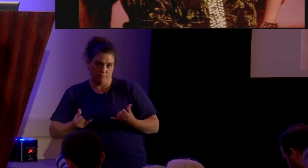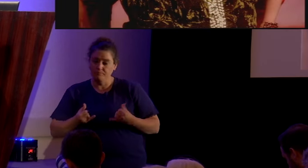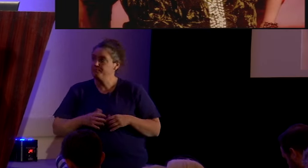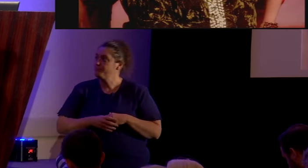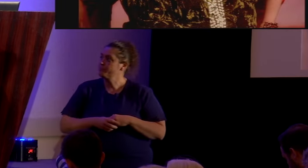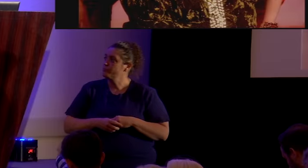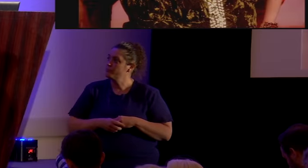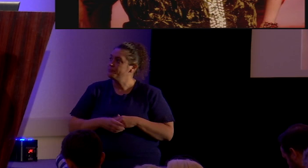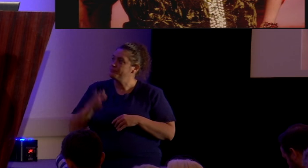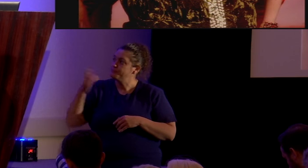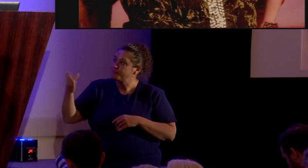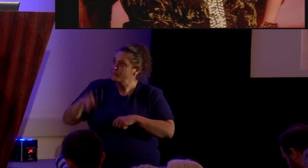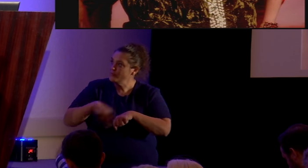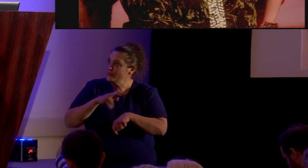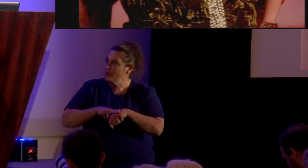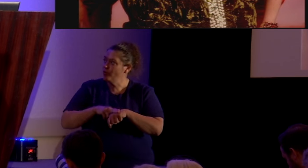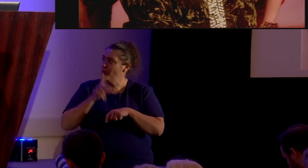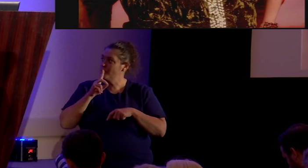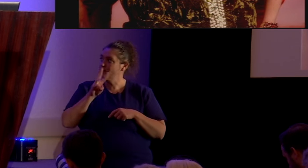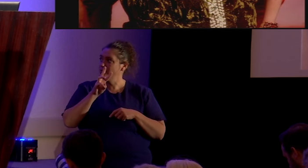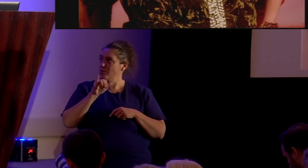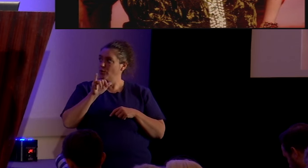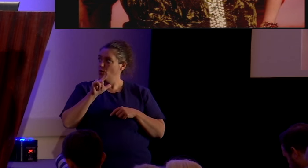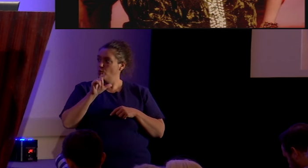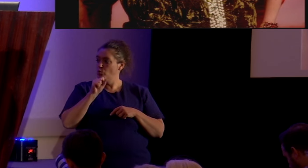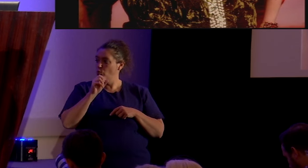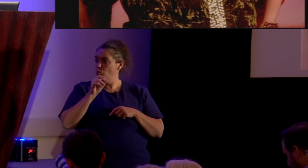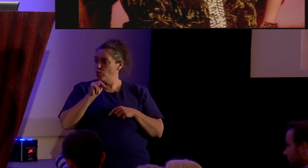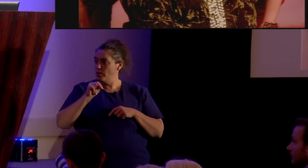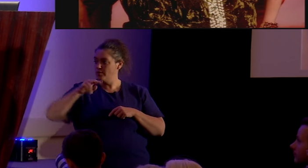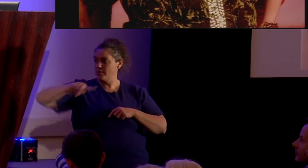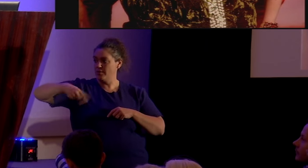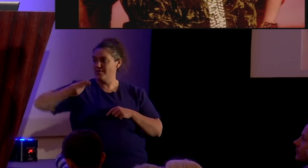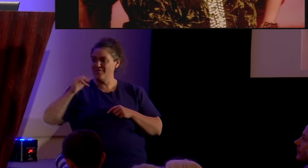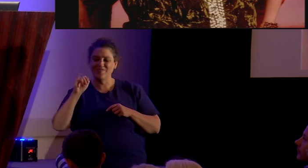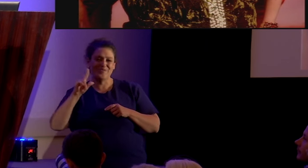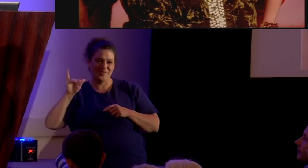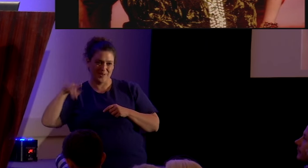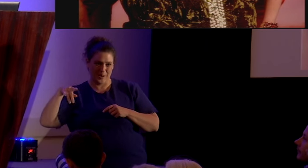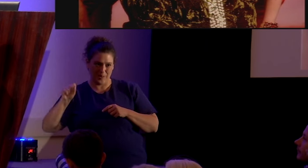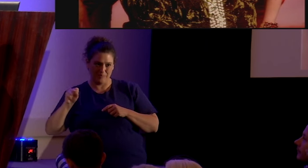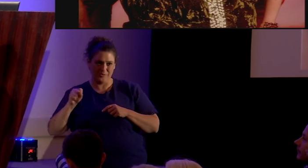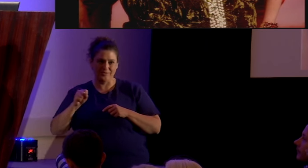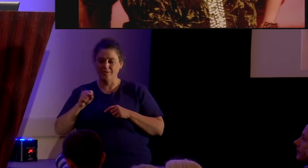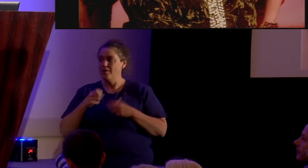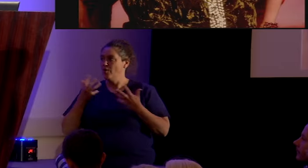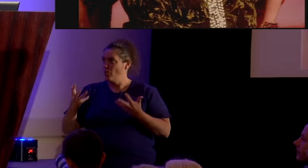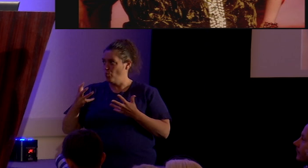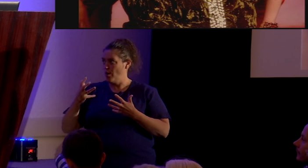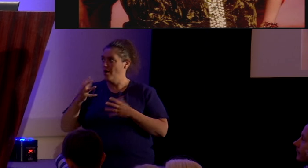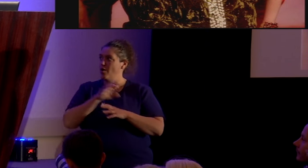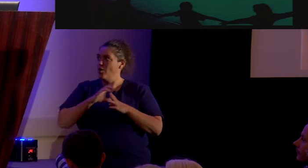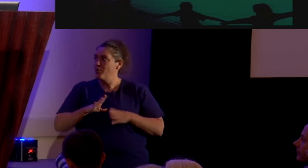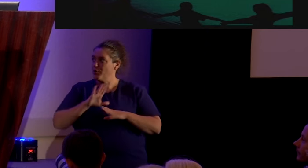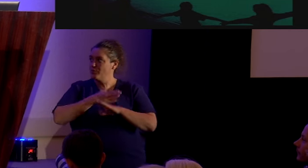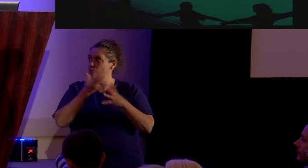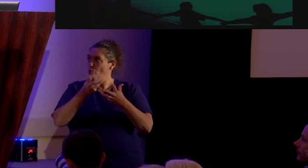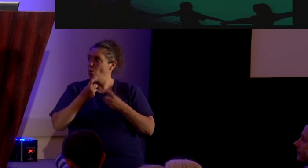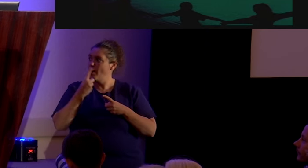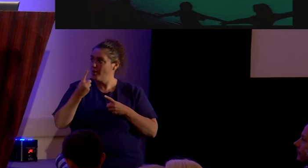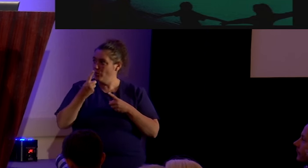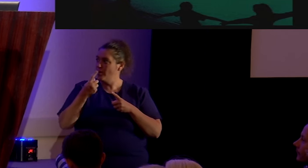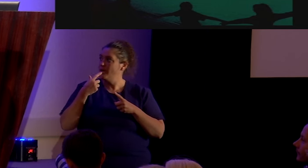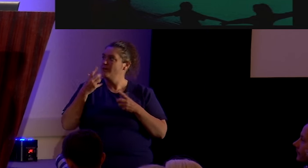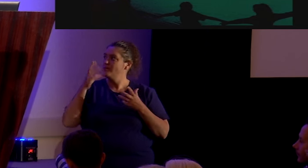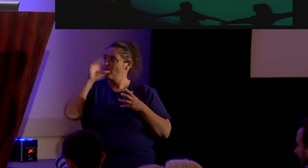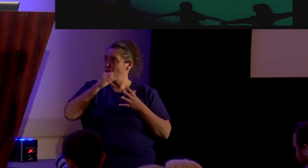this of course is the trio wilson phillips right hugely big in the 90s well christian music needed our own wilson phillips and